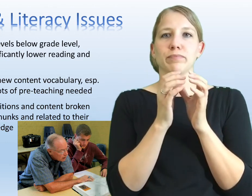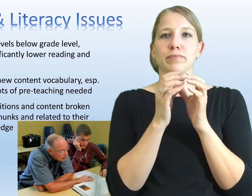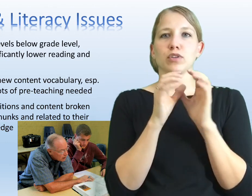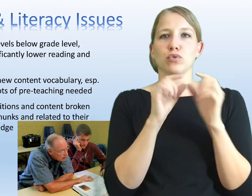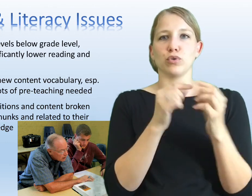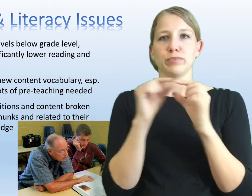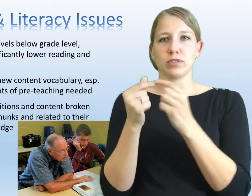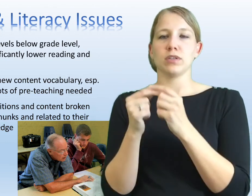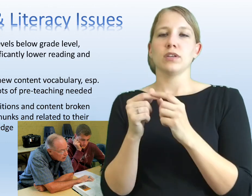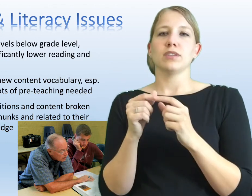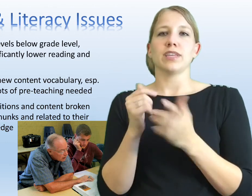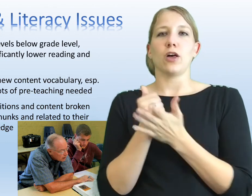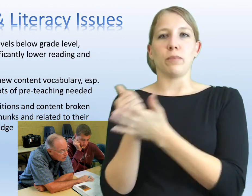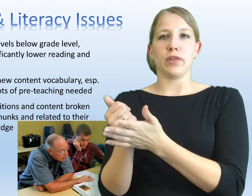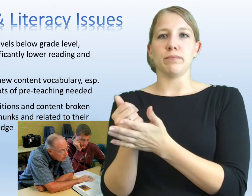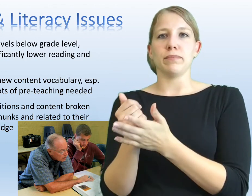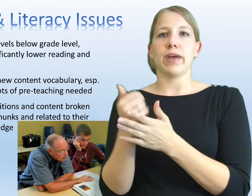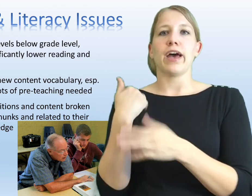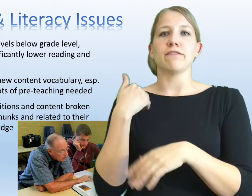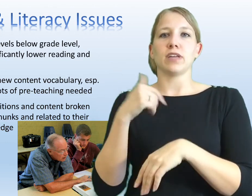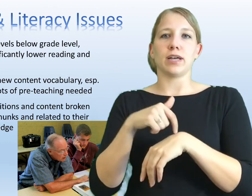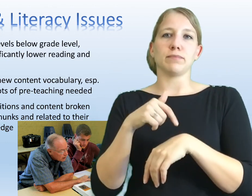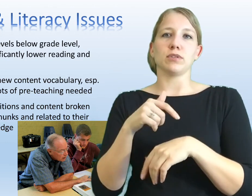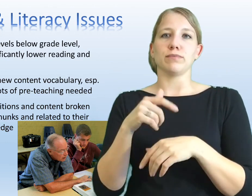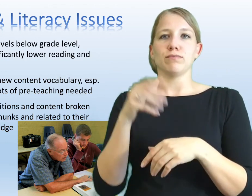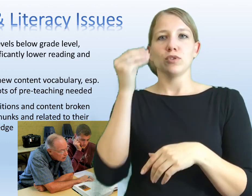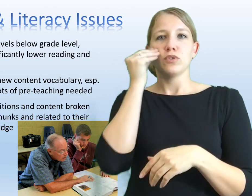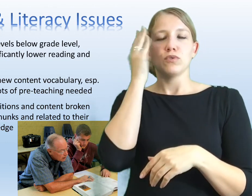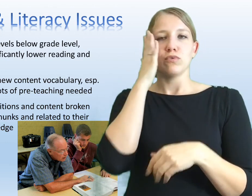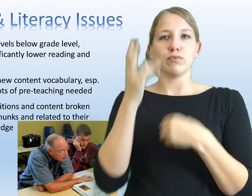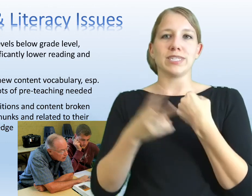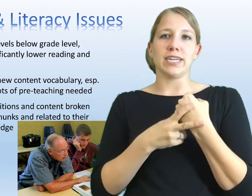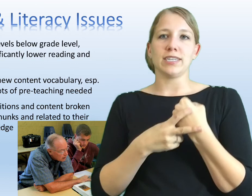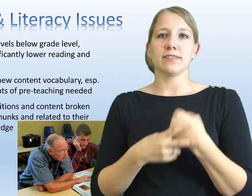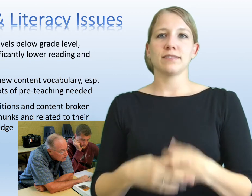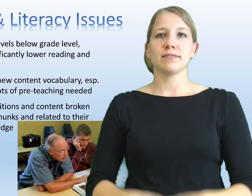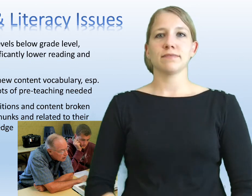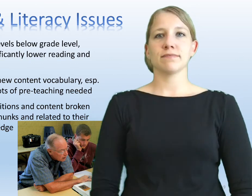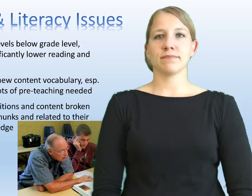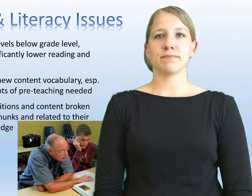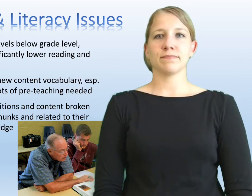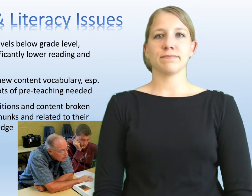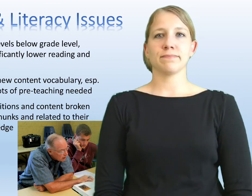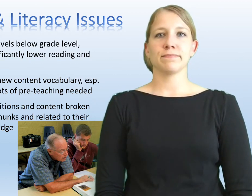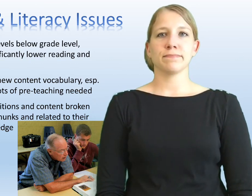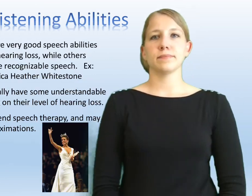groups to help them have time to retain it.